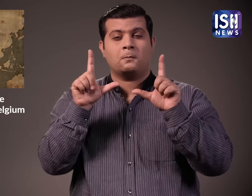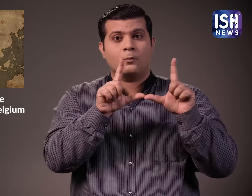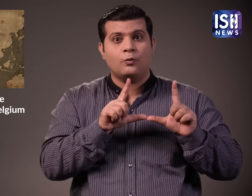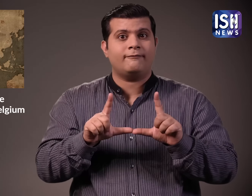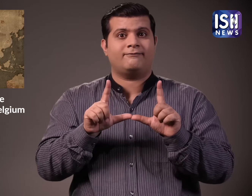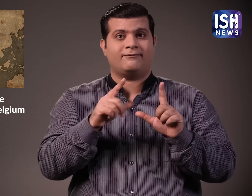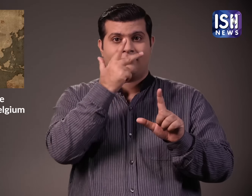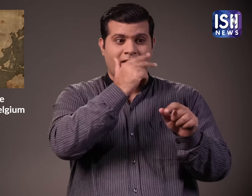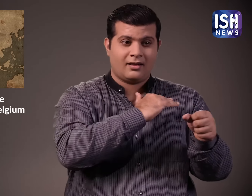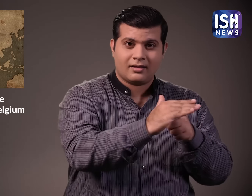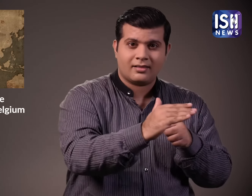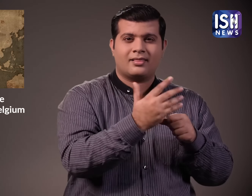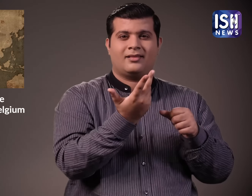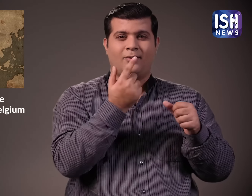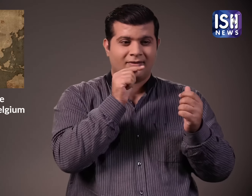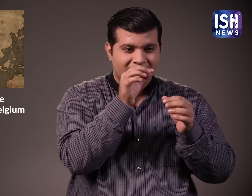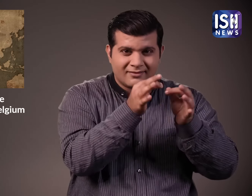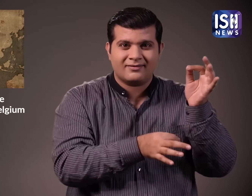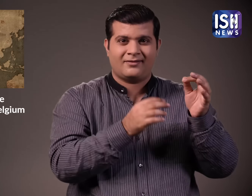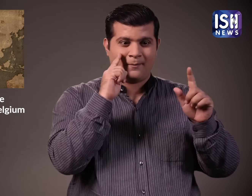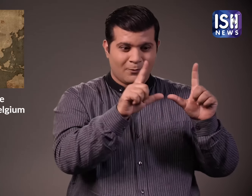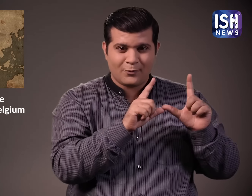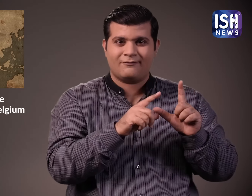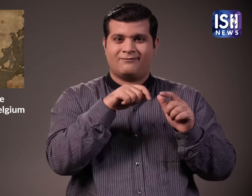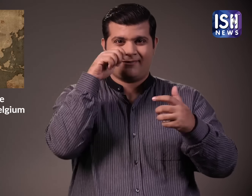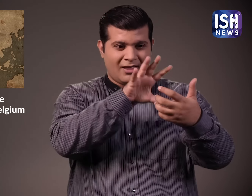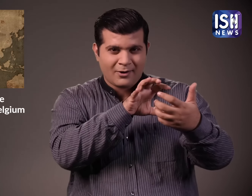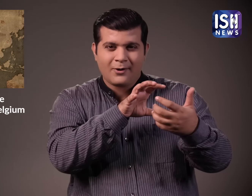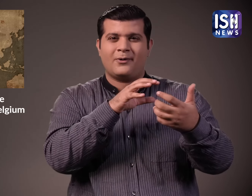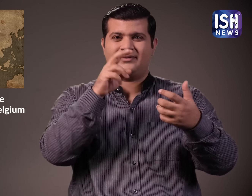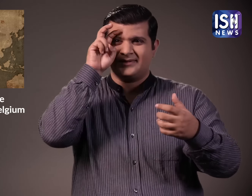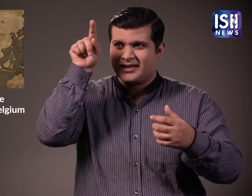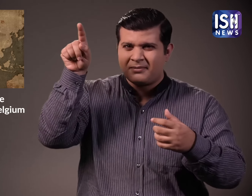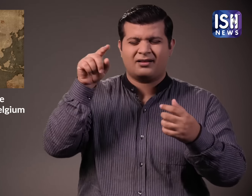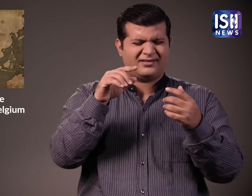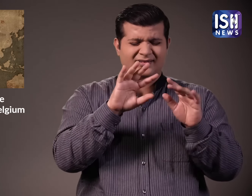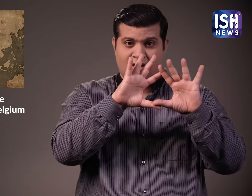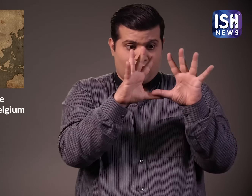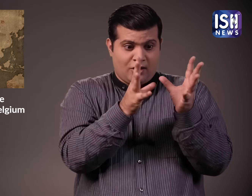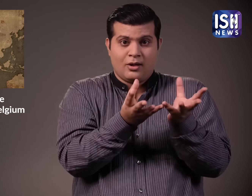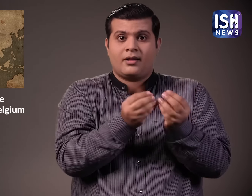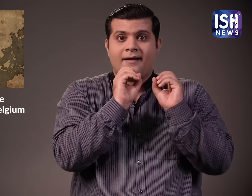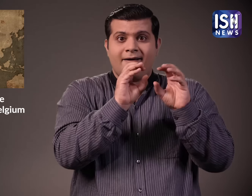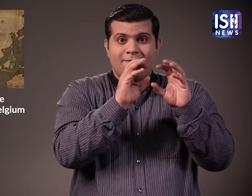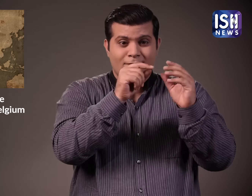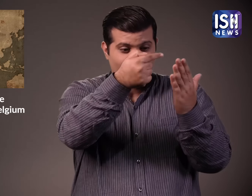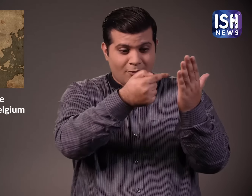They have to showcase all the evidence, the entire story, maybe the video recordings, everything. All the